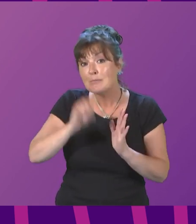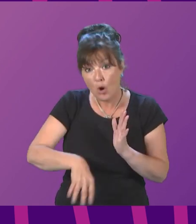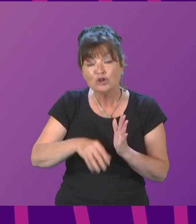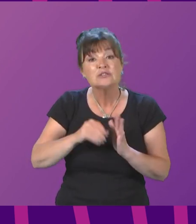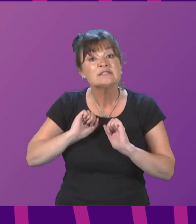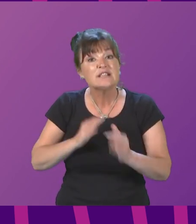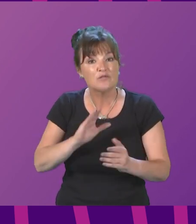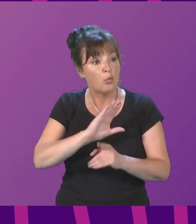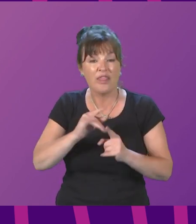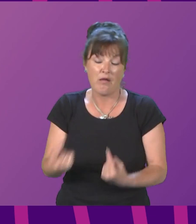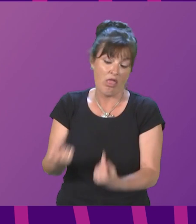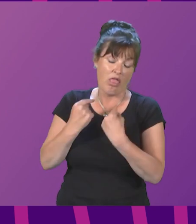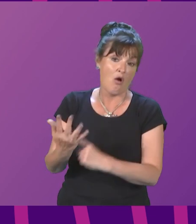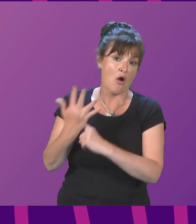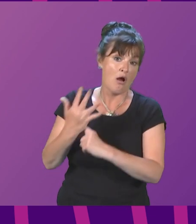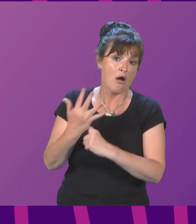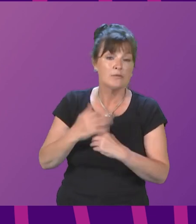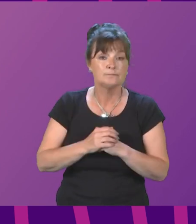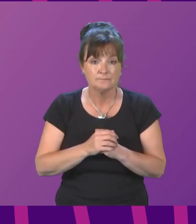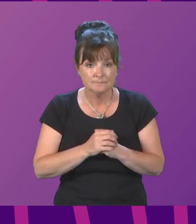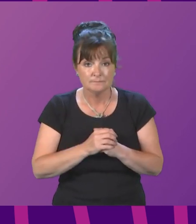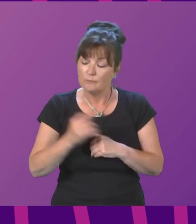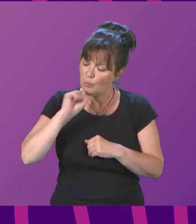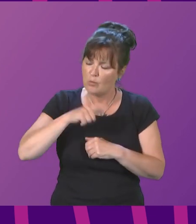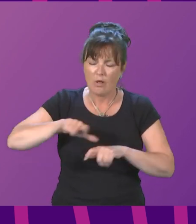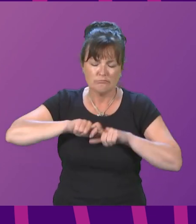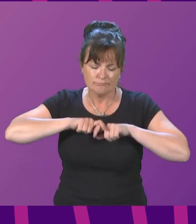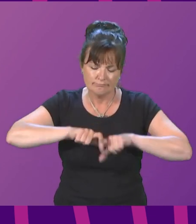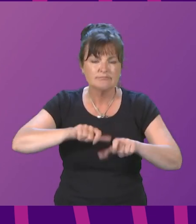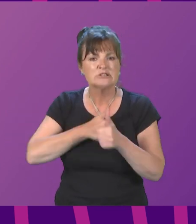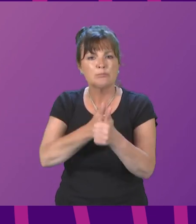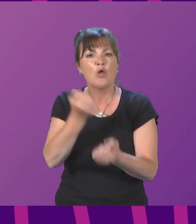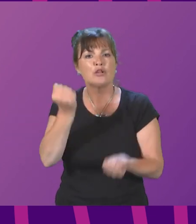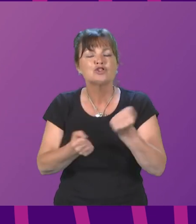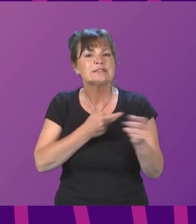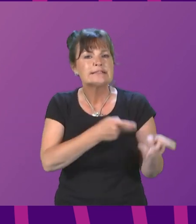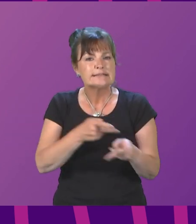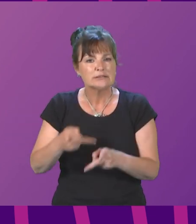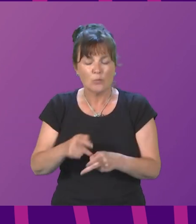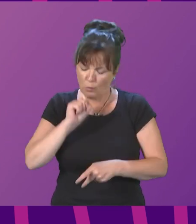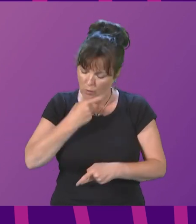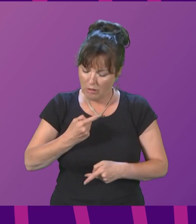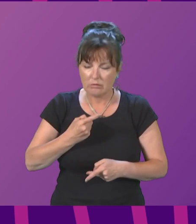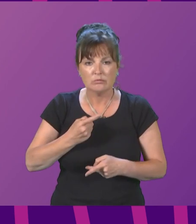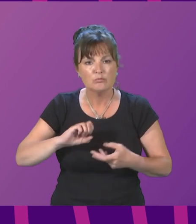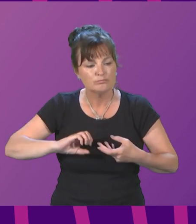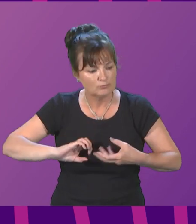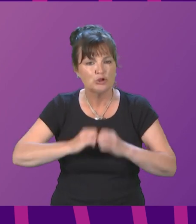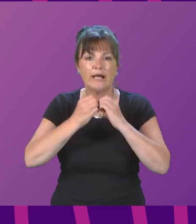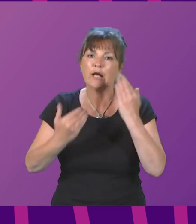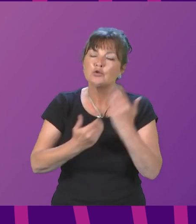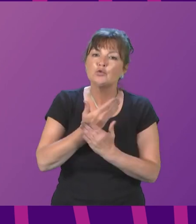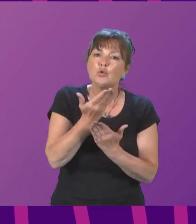investment in health and care services, we will support the justice system. We will introduce a criminal justice bill.